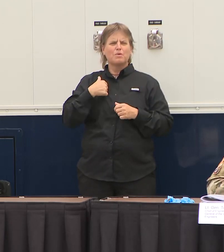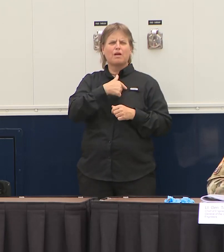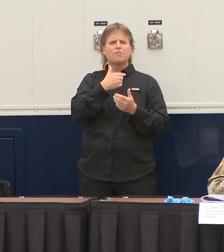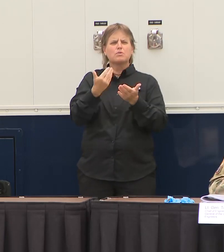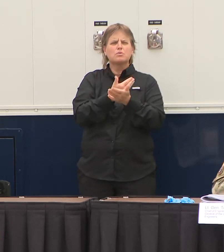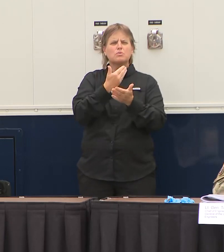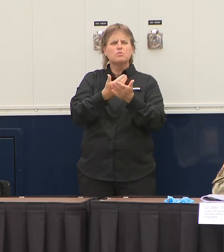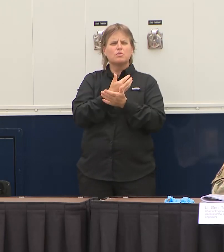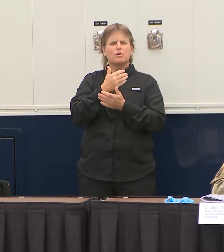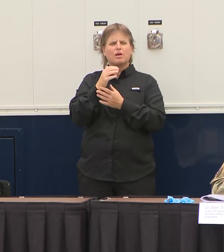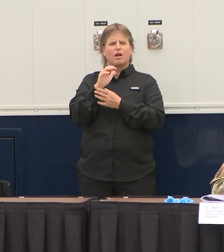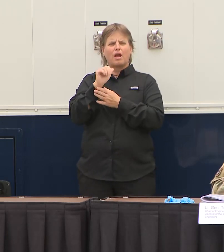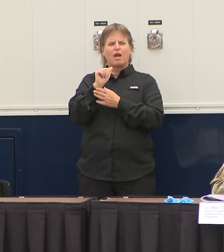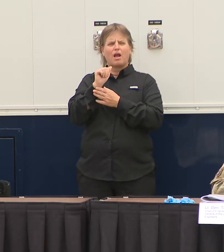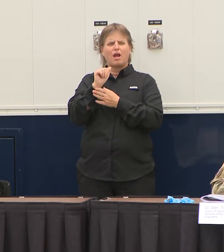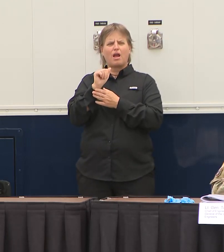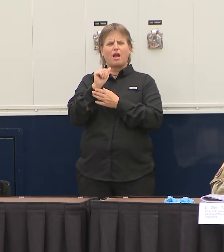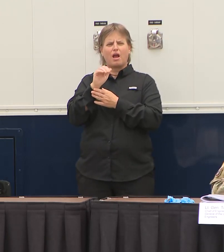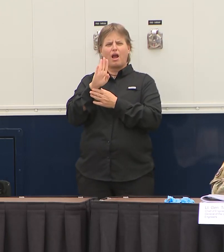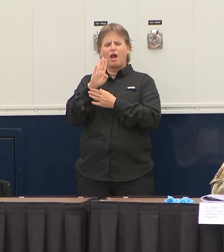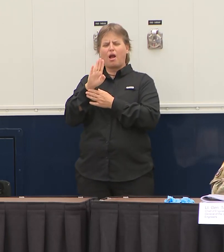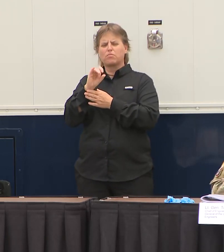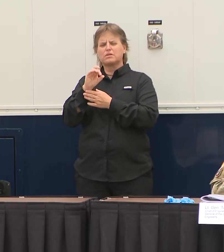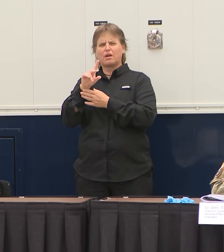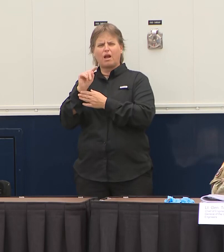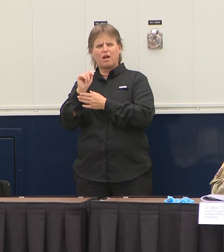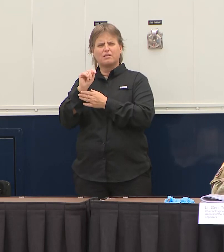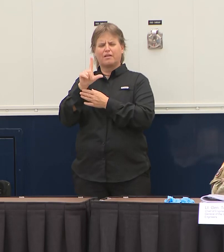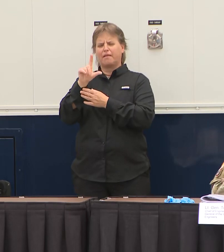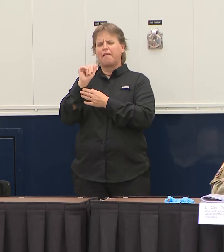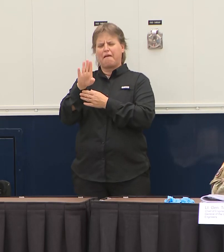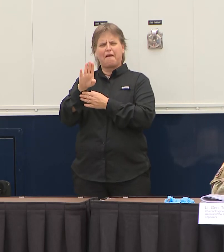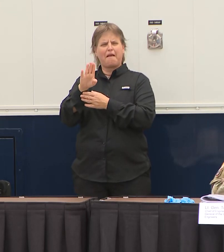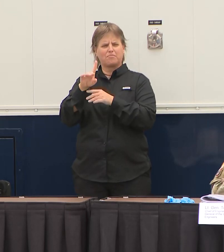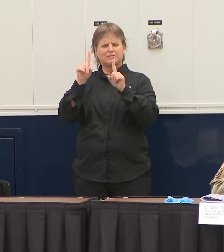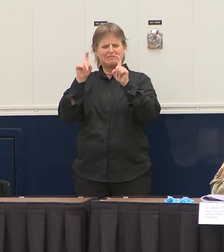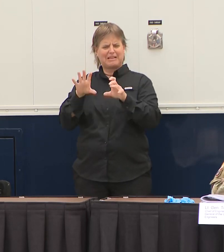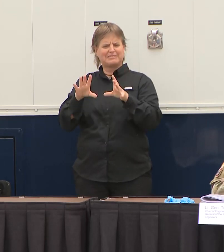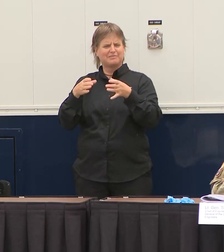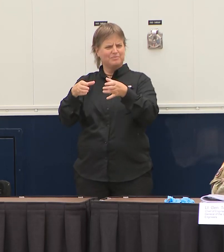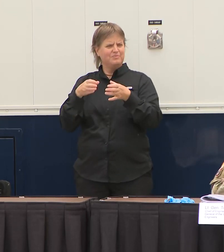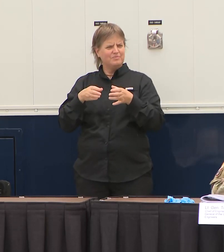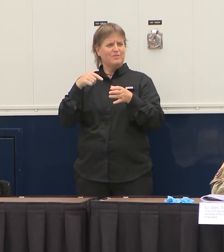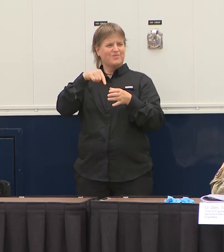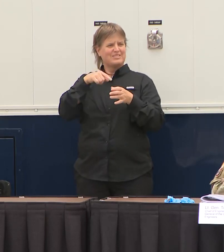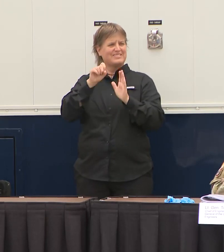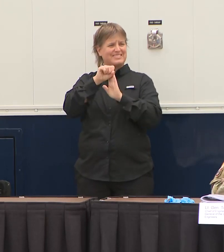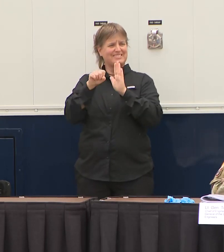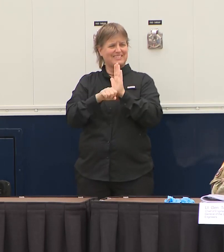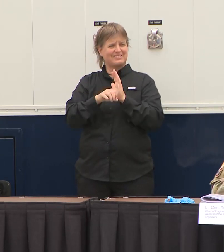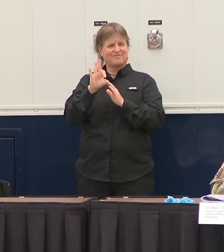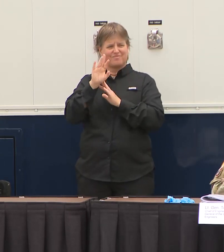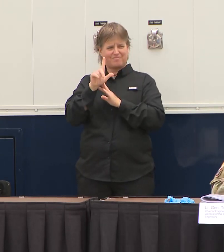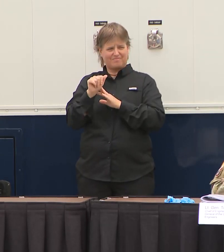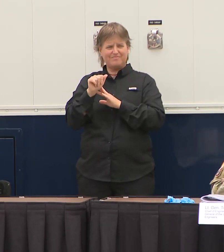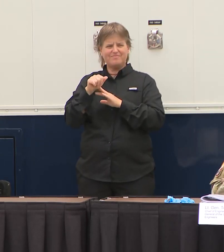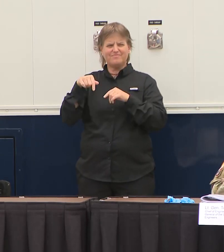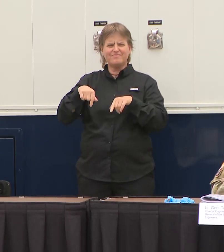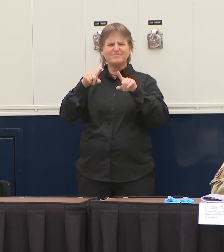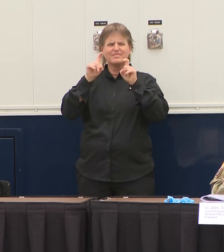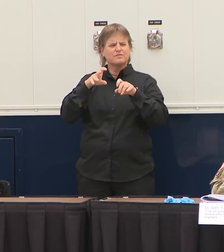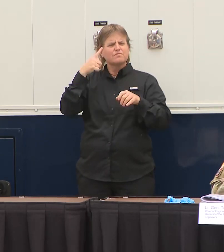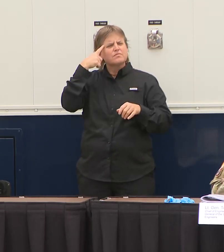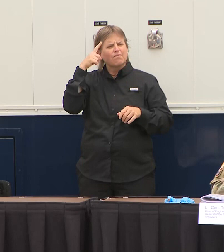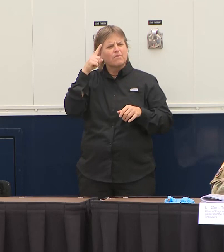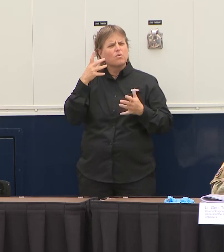delivered in the state of Florida over the last week to many of the hospital systems here this is a rapid test where you